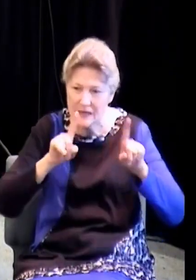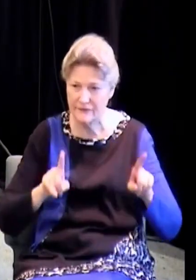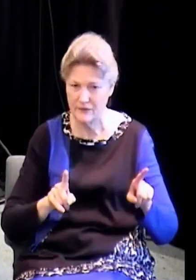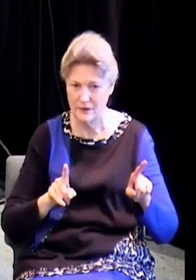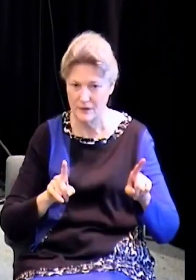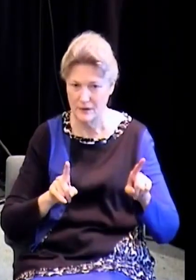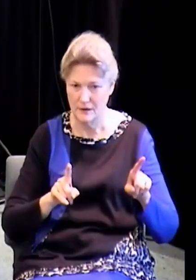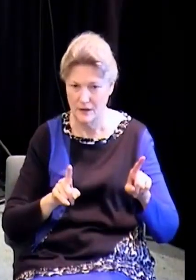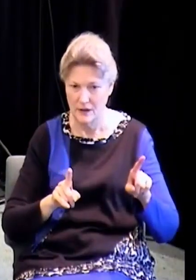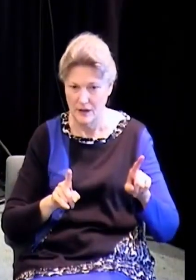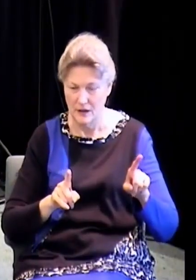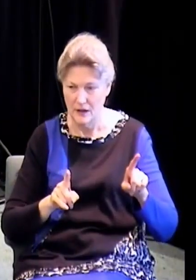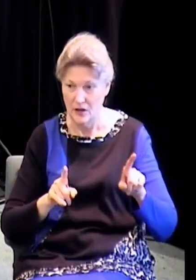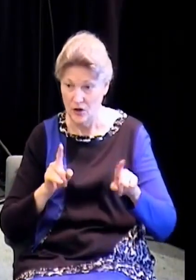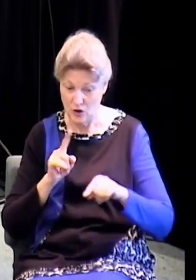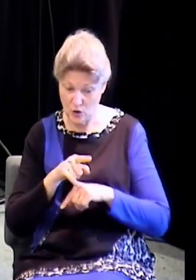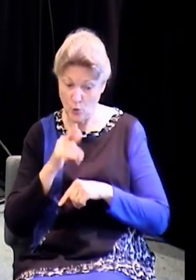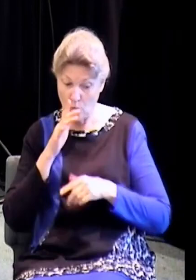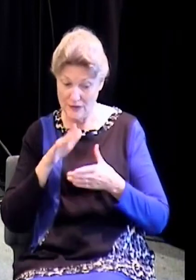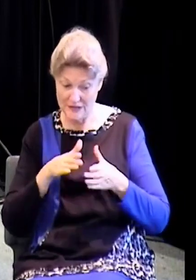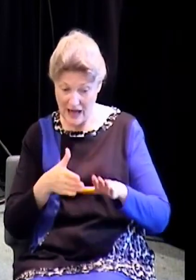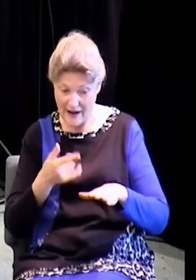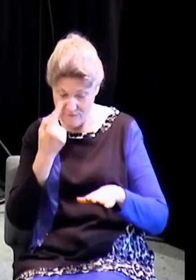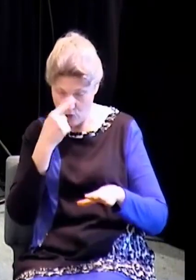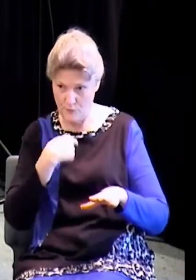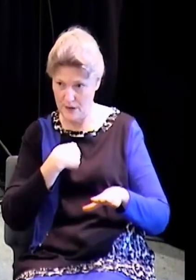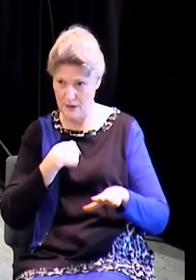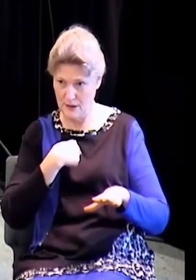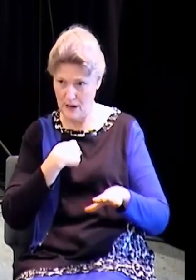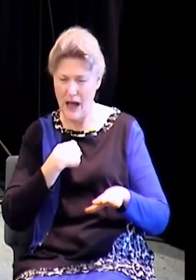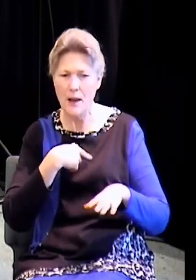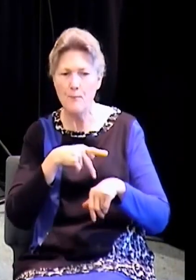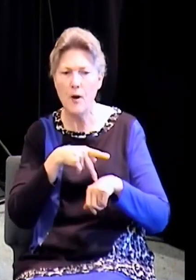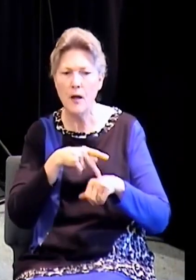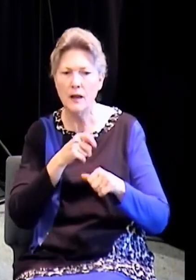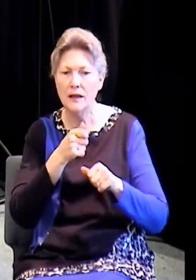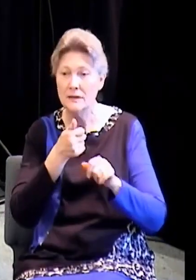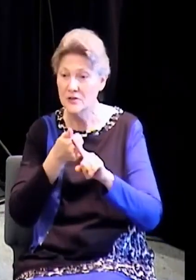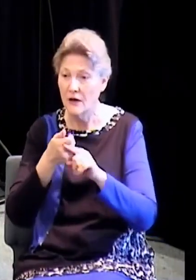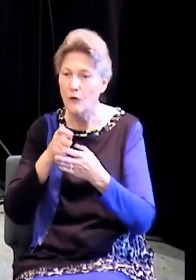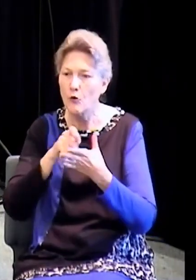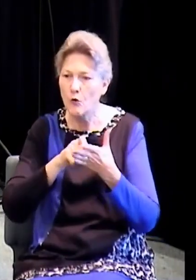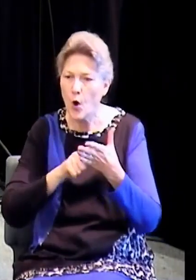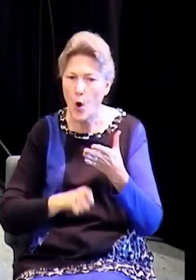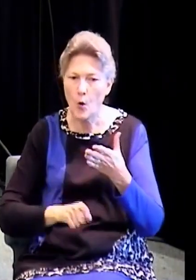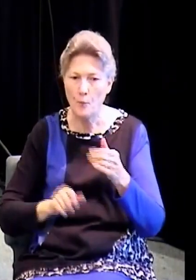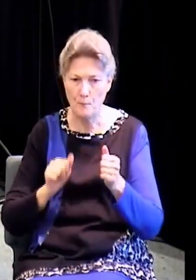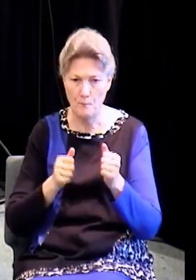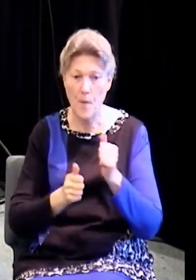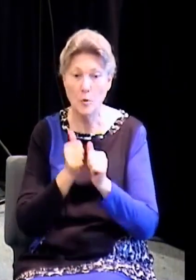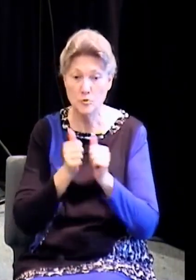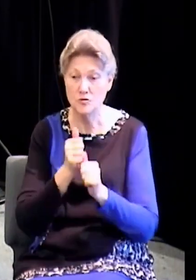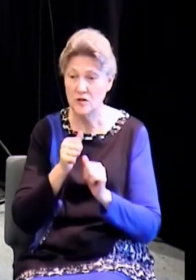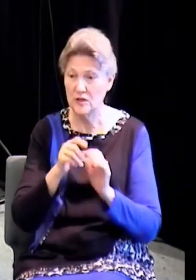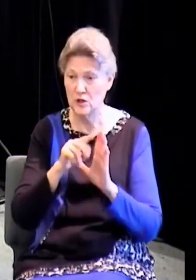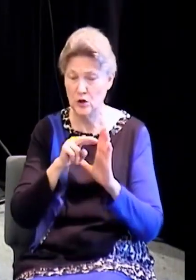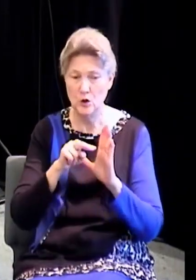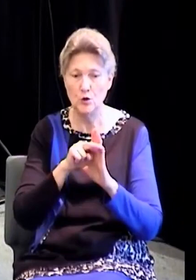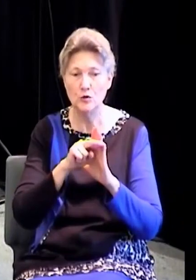die for my sake. You're going to be whipped and beaten for what you persecuted in the past. You're going to